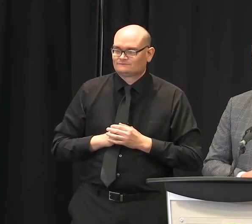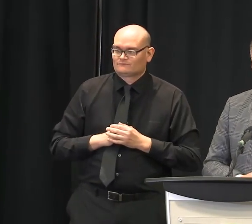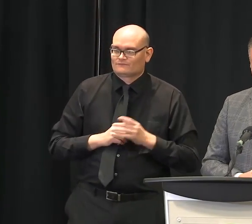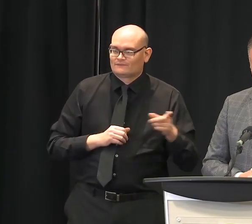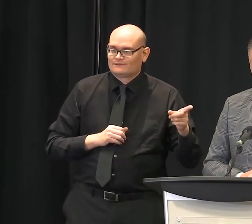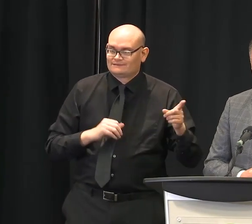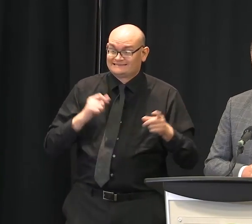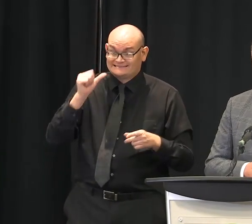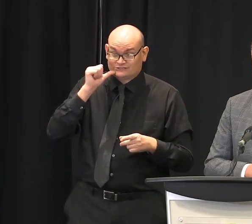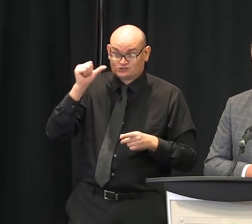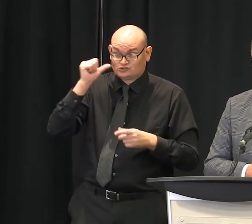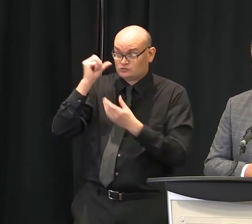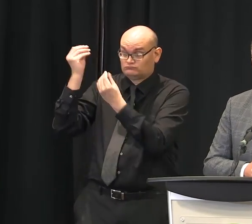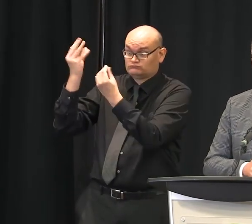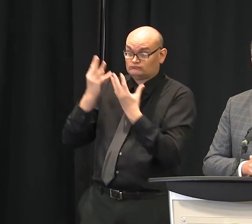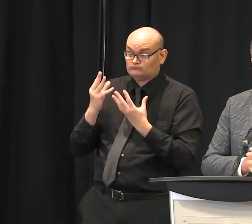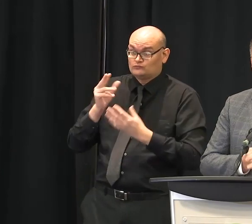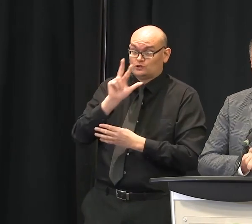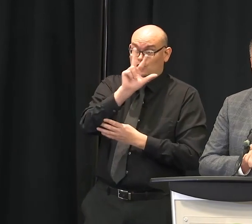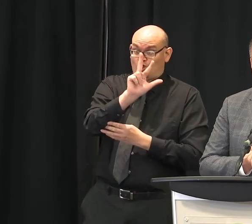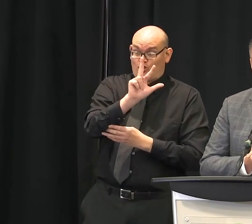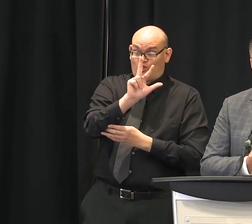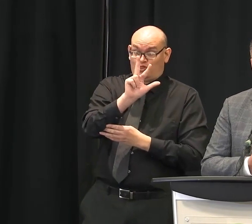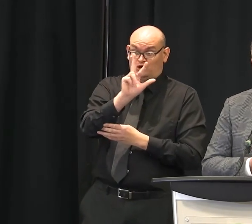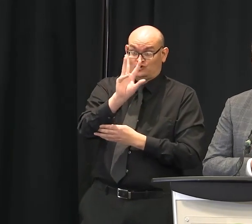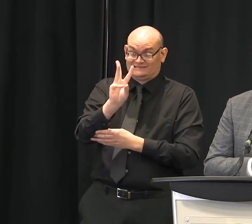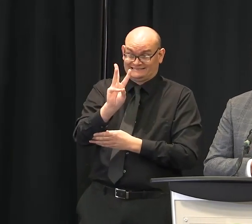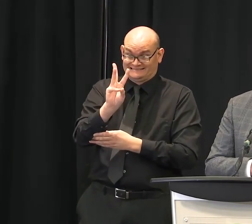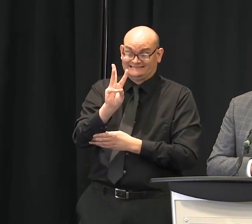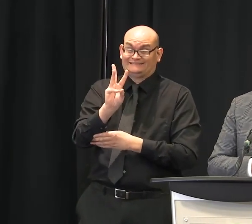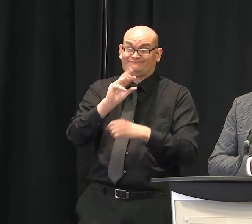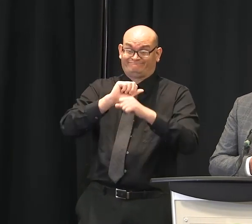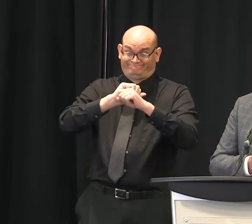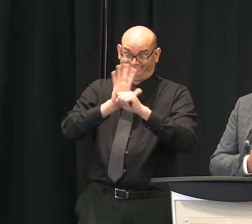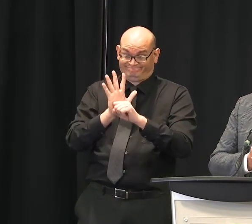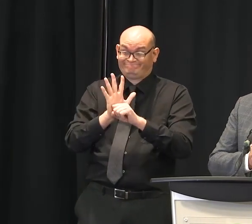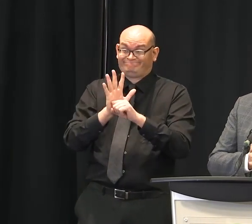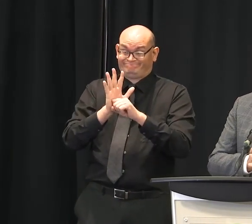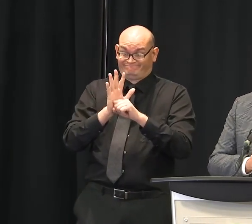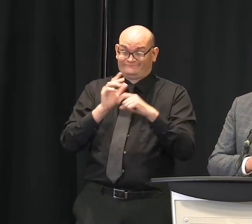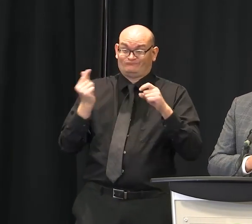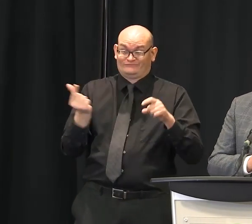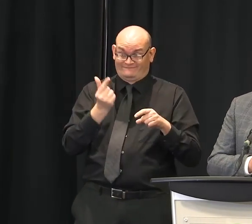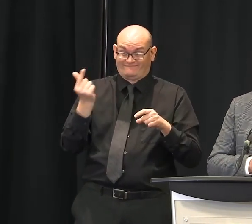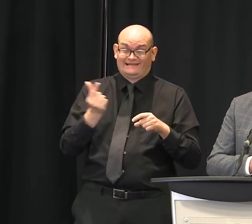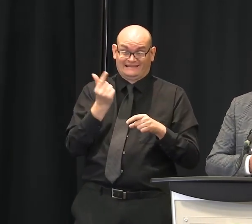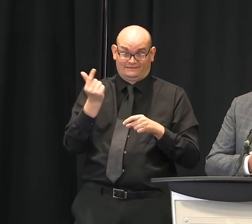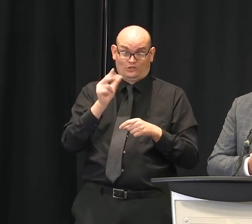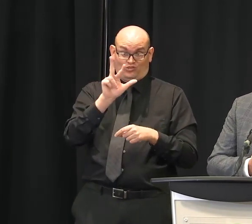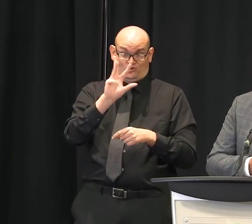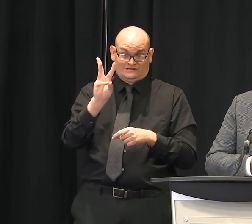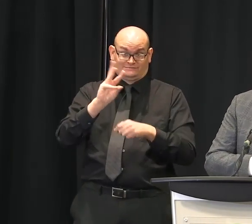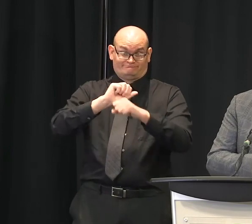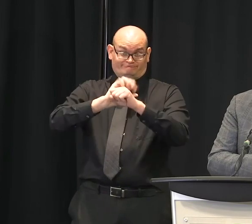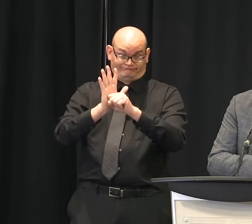County of 36 additional cases yesterday. That brings the total cases to Greenville County to 835.